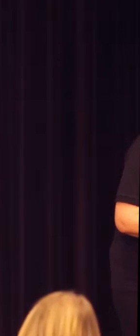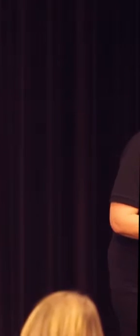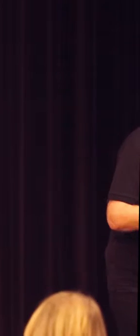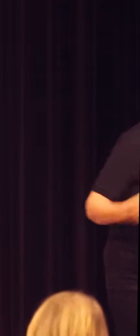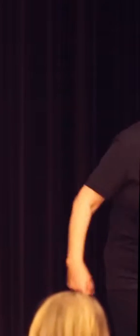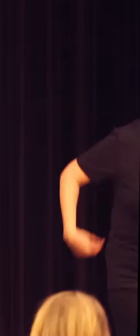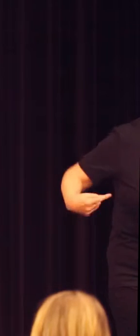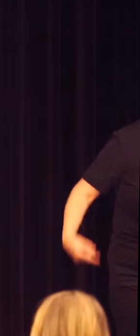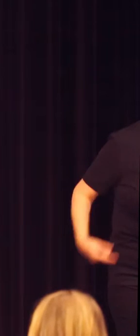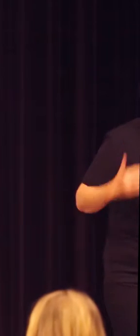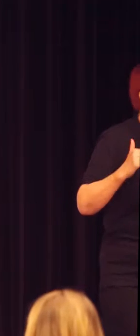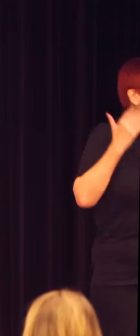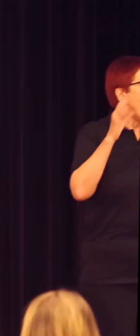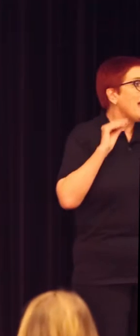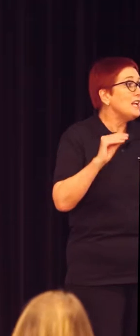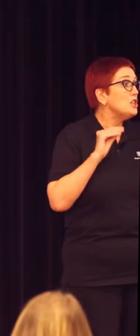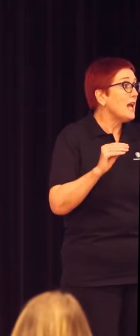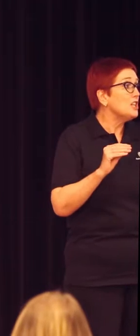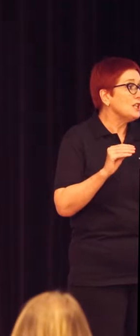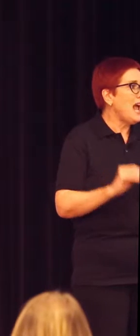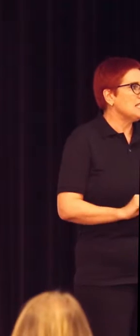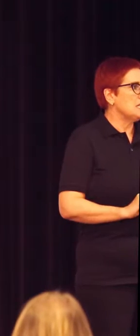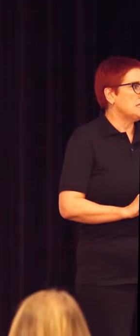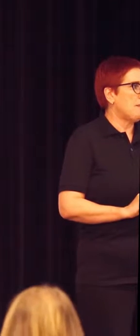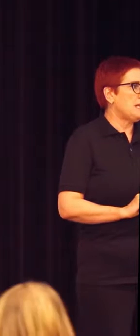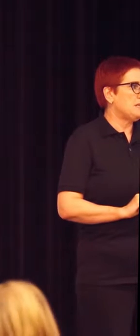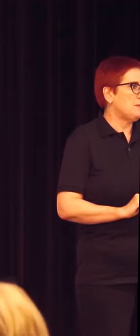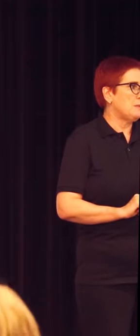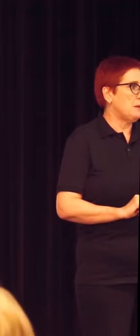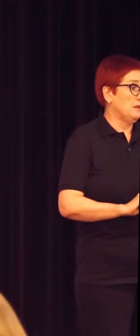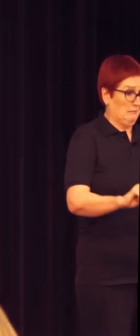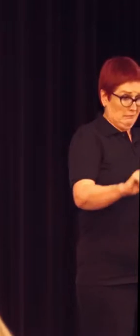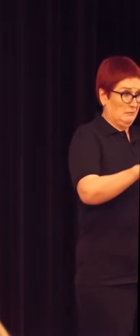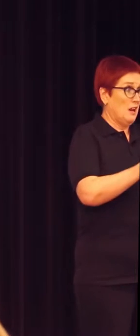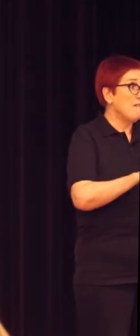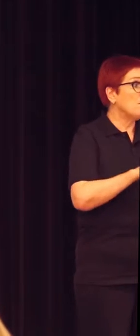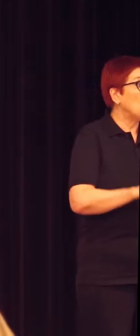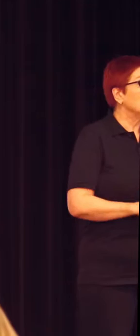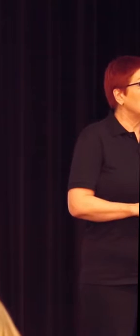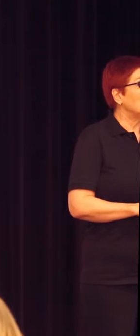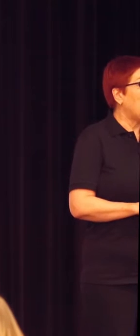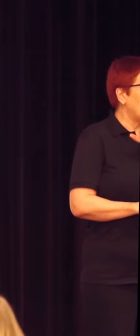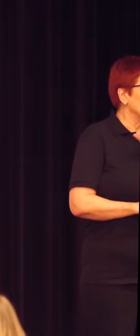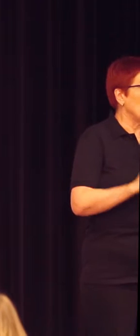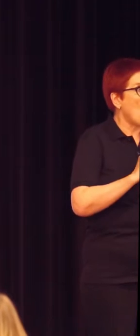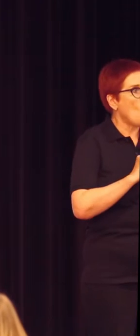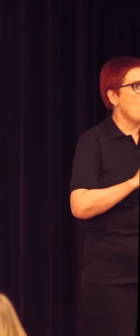Higher education is a stepped place. And it has been so for 600 years plus.